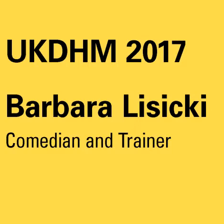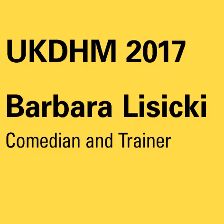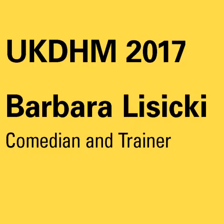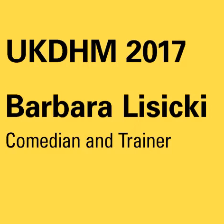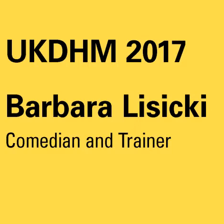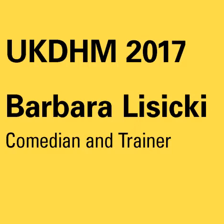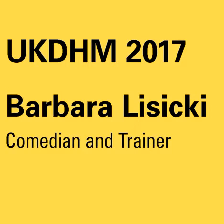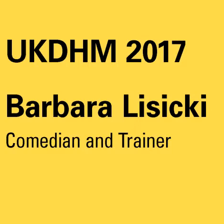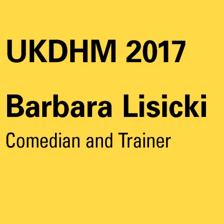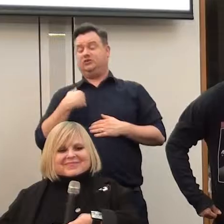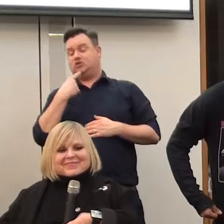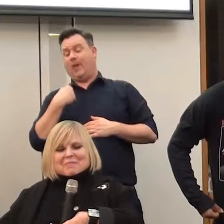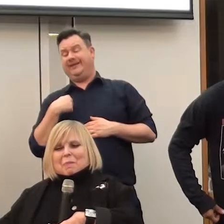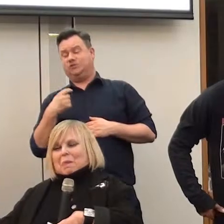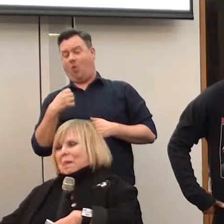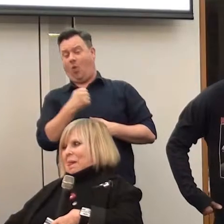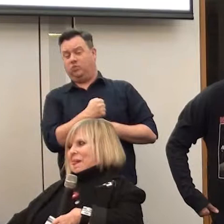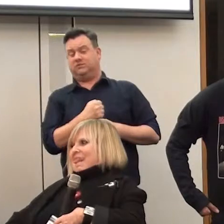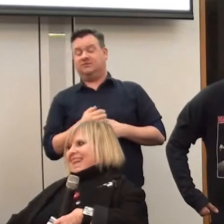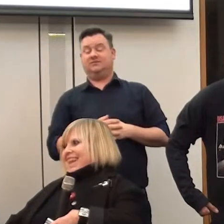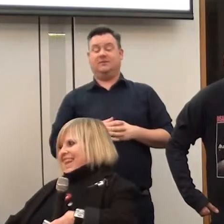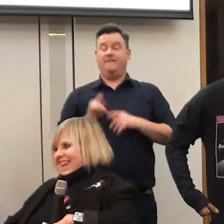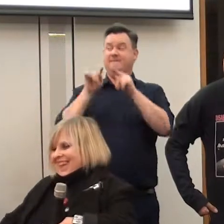Richard told me to, I'm just telling you. Thank Richard.